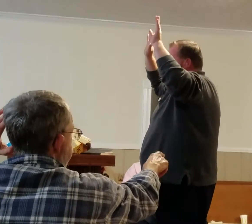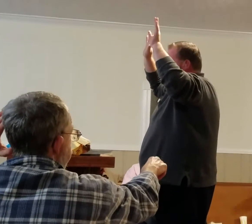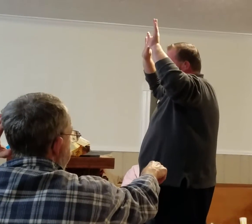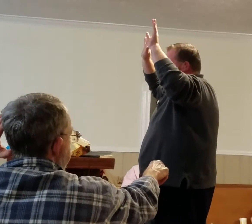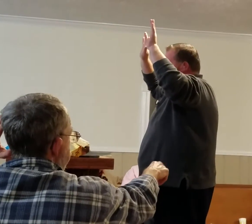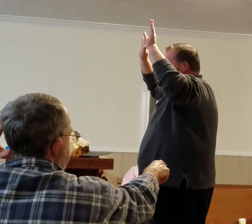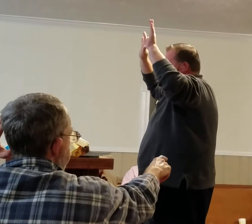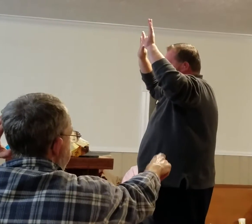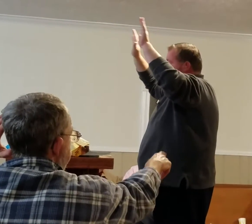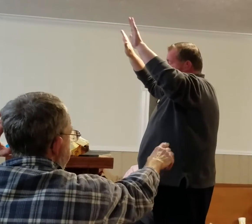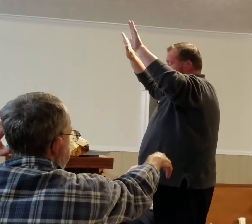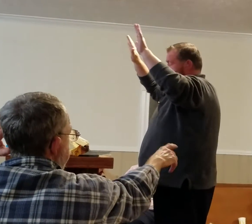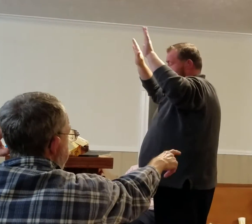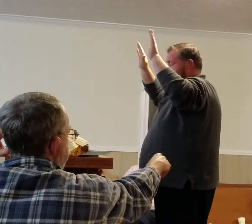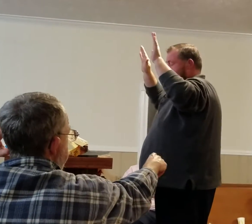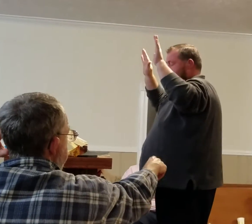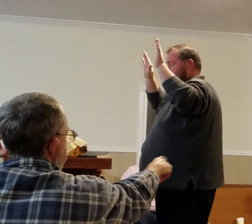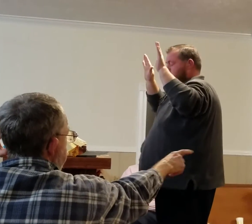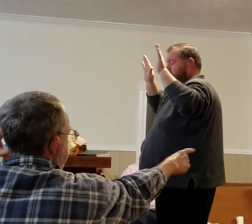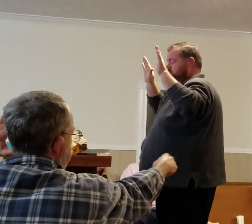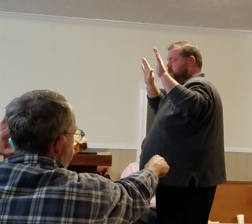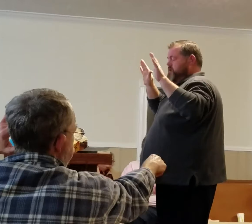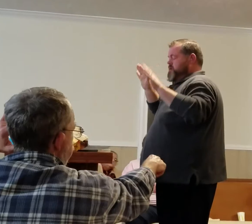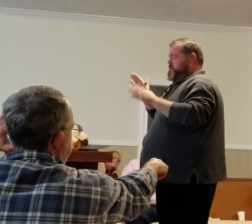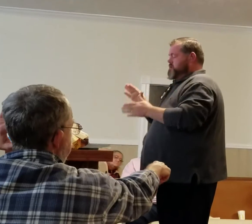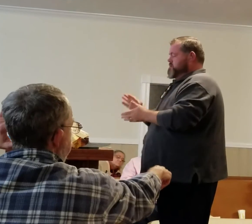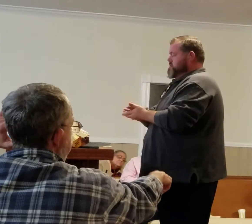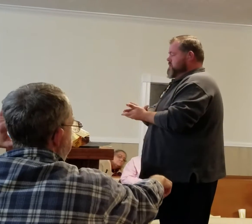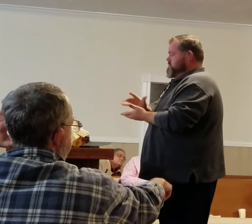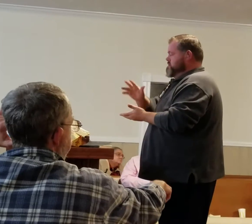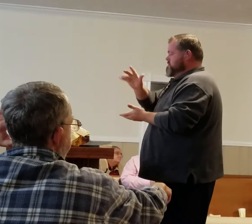Let me hear you,